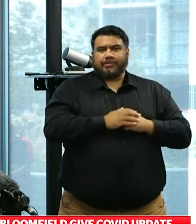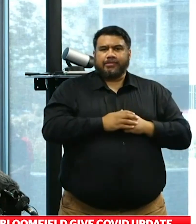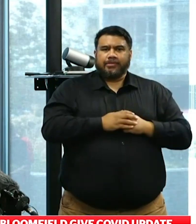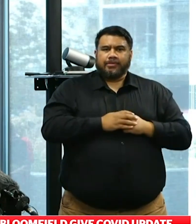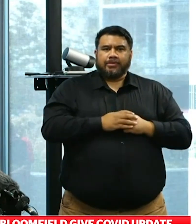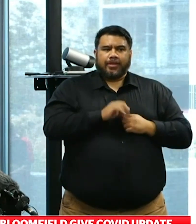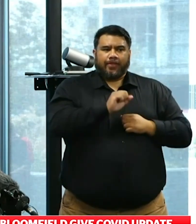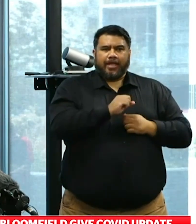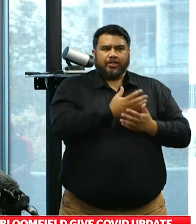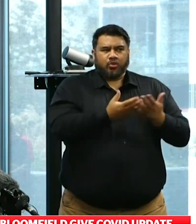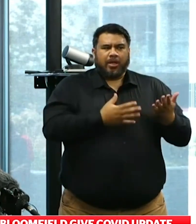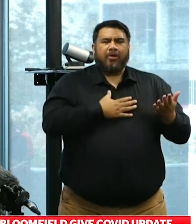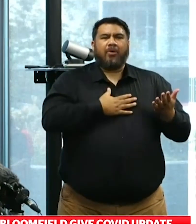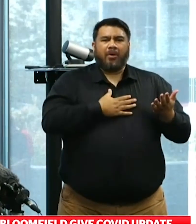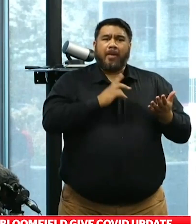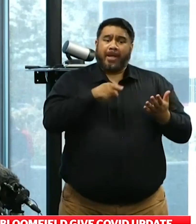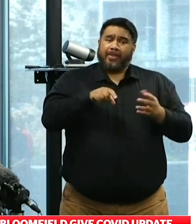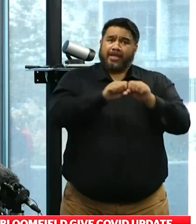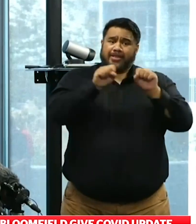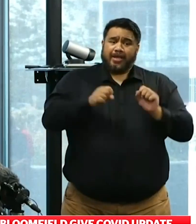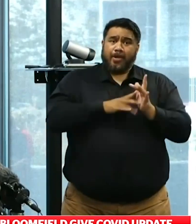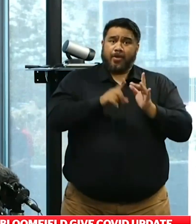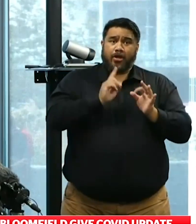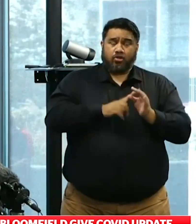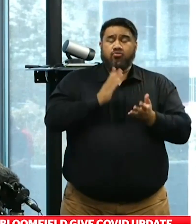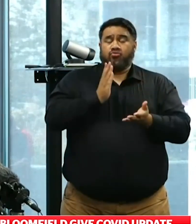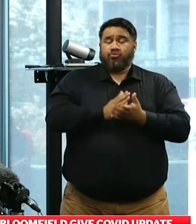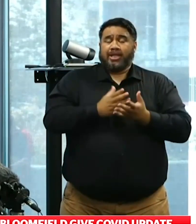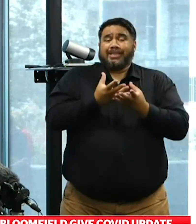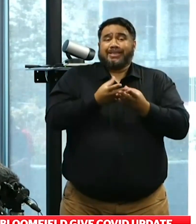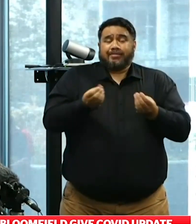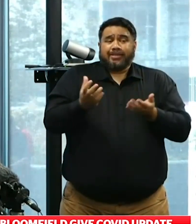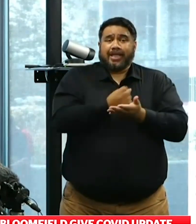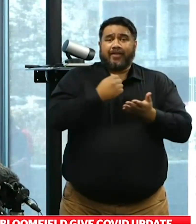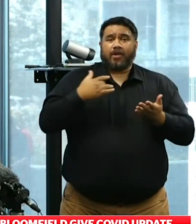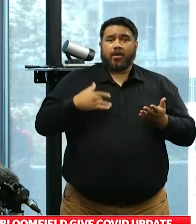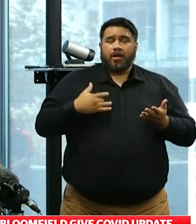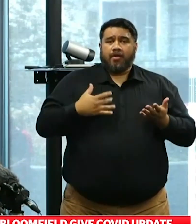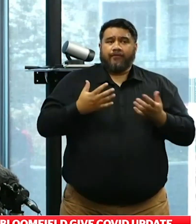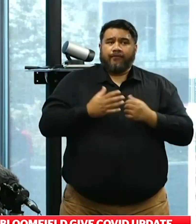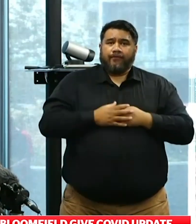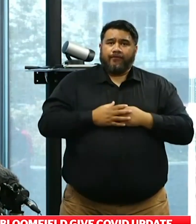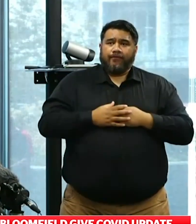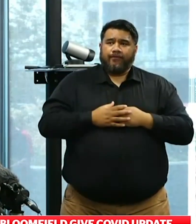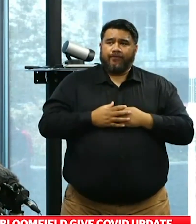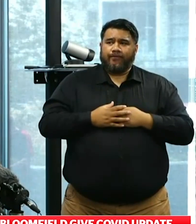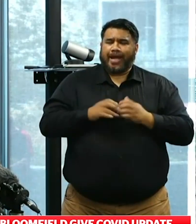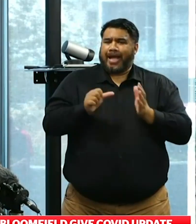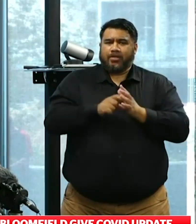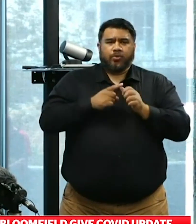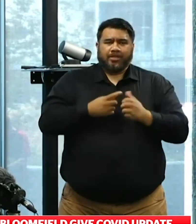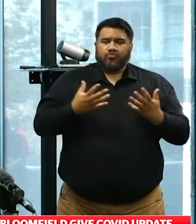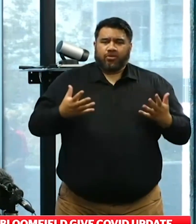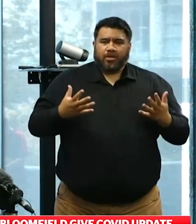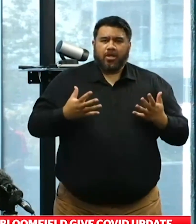that system has also saved thousands of lives. So there have been no easy answers through this period and I think we've all known that there have been